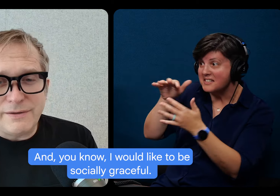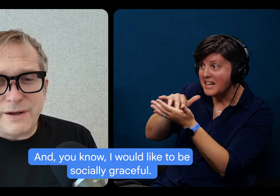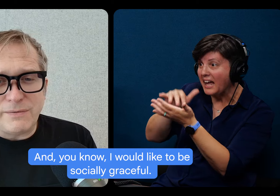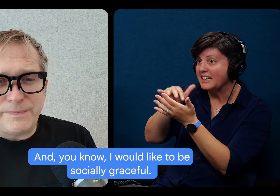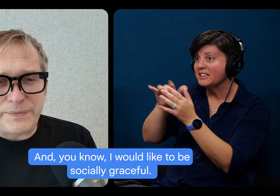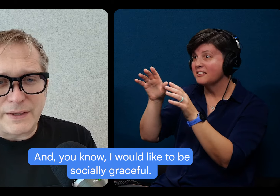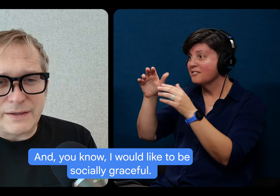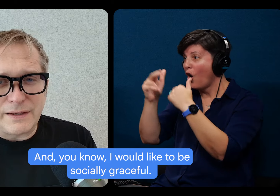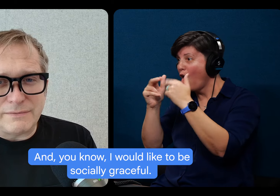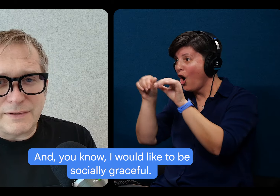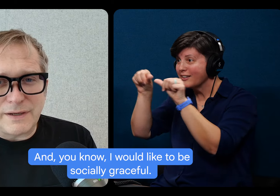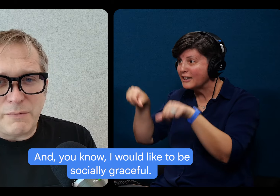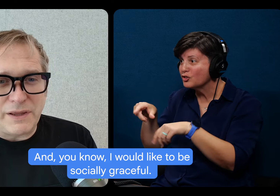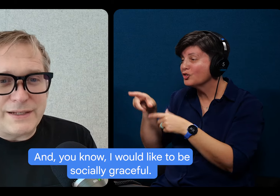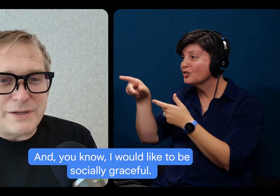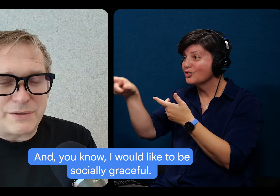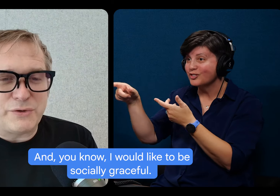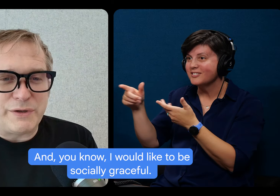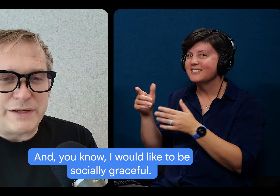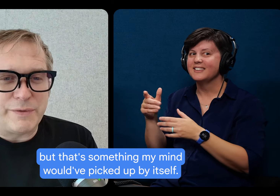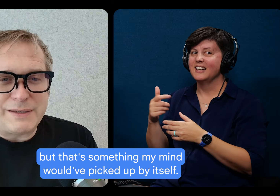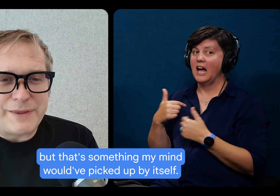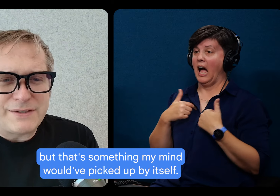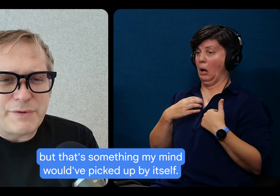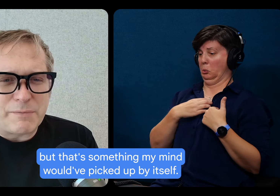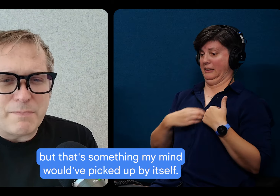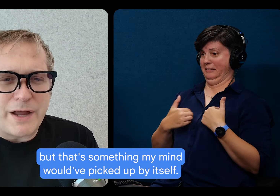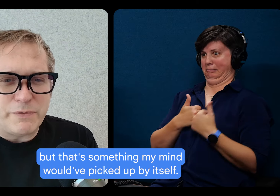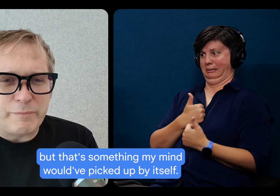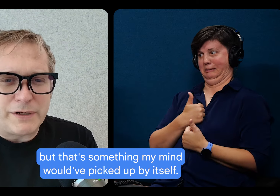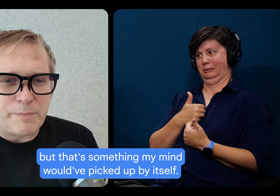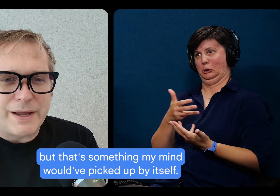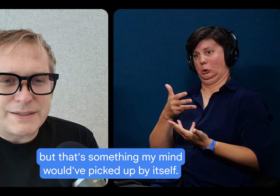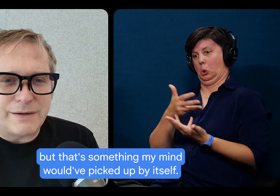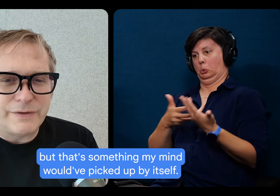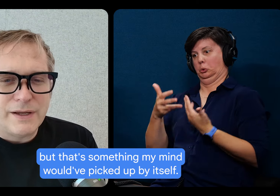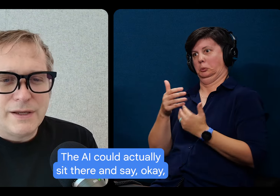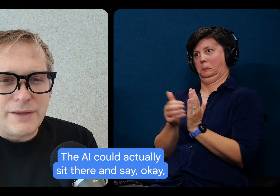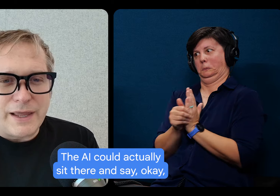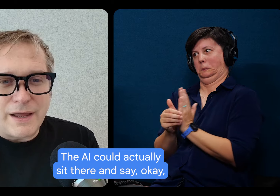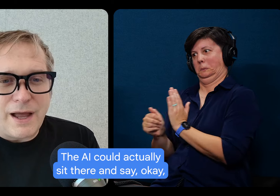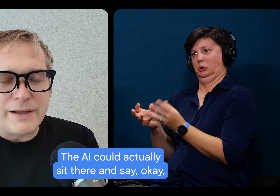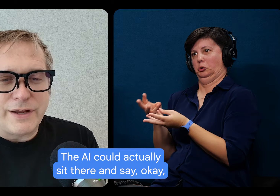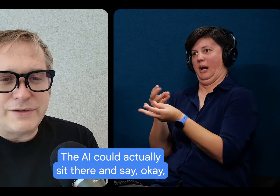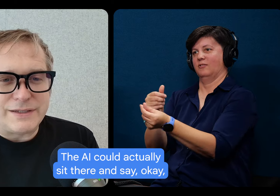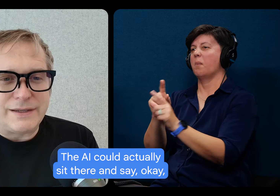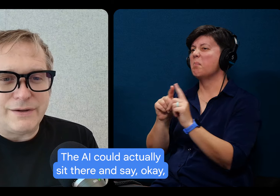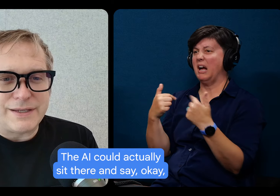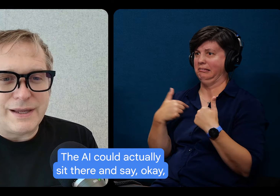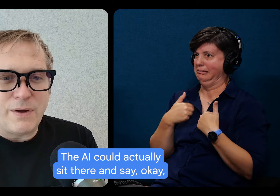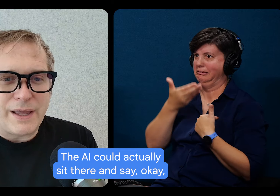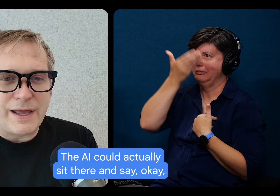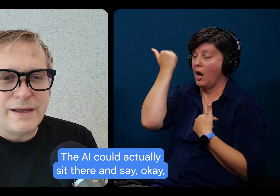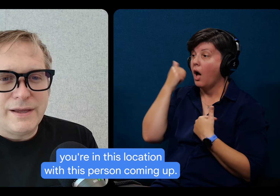And, you know, I would like to be socially graceful, but that's something my mind wouldn't have picked up by itself. The A.I. could actually sit